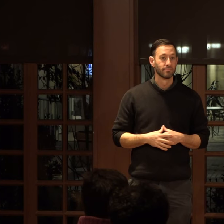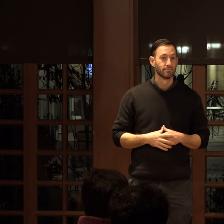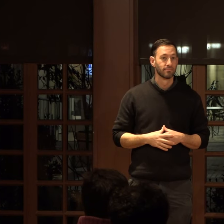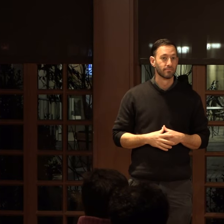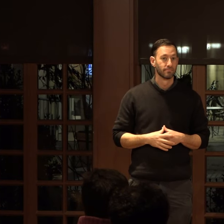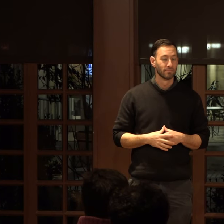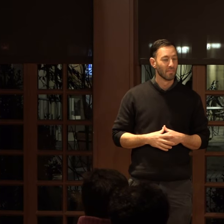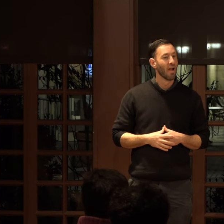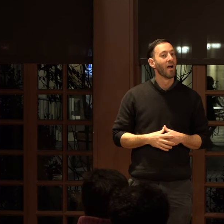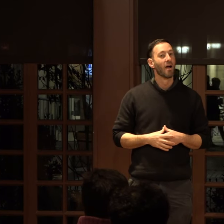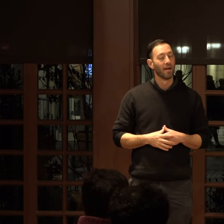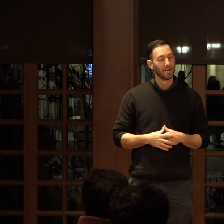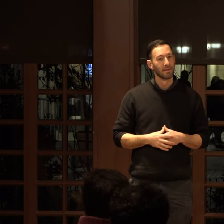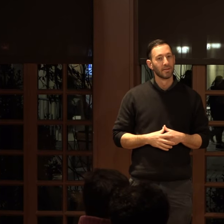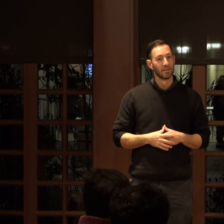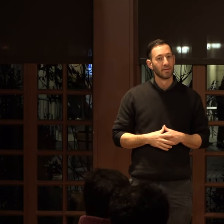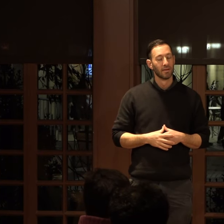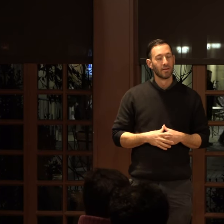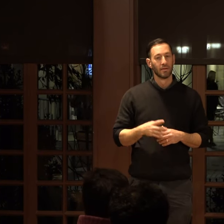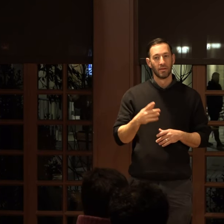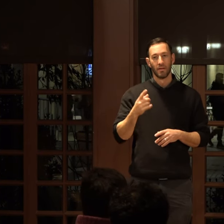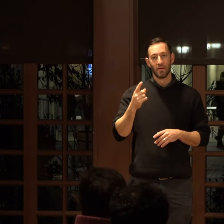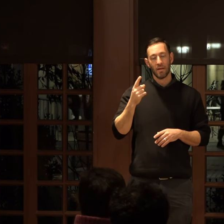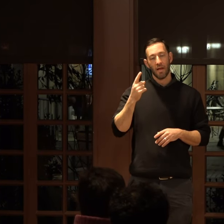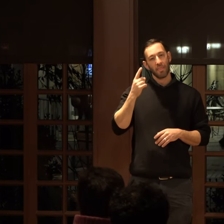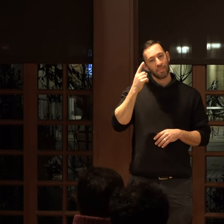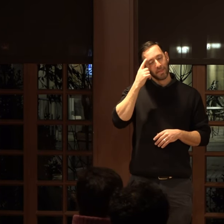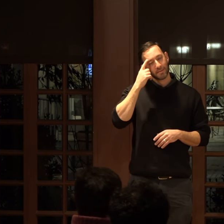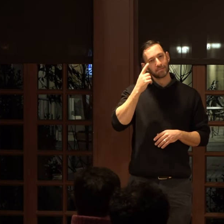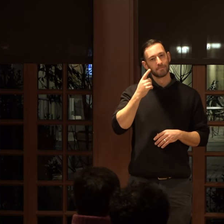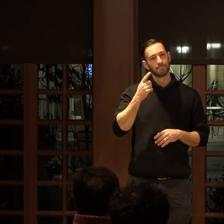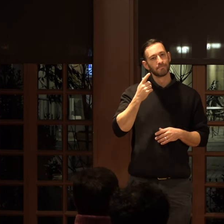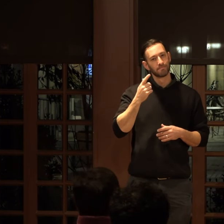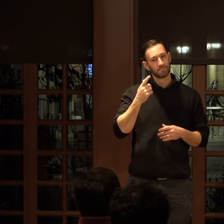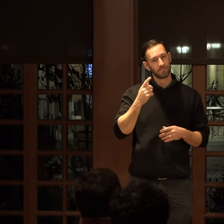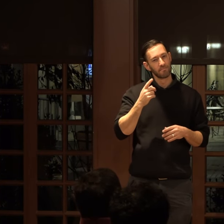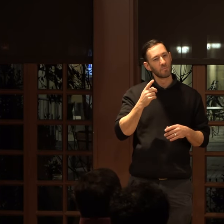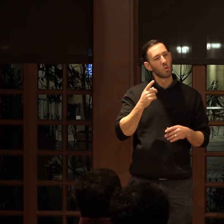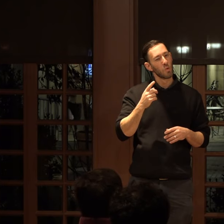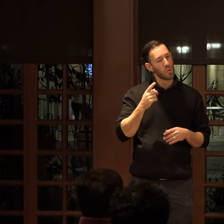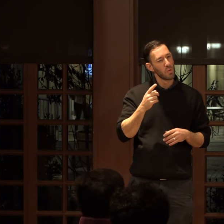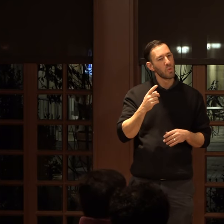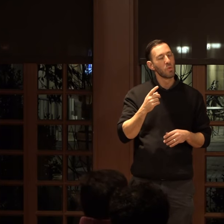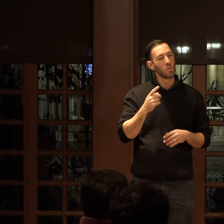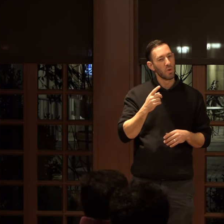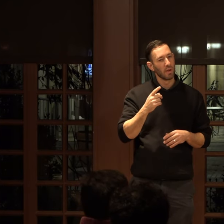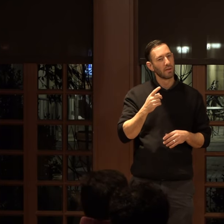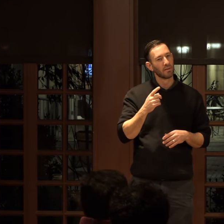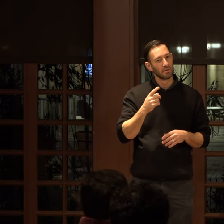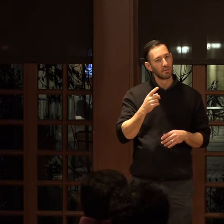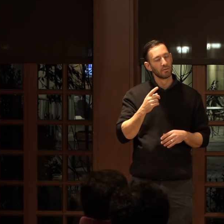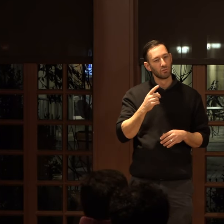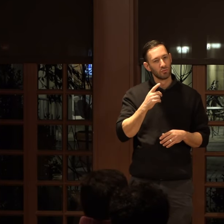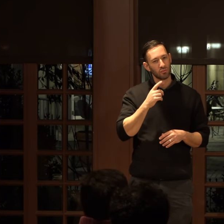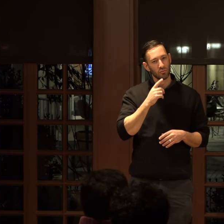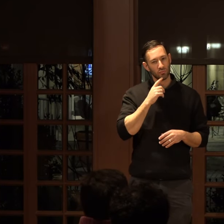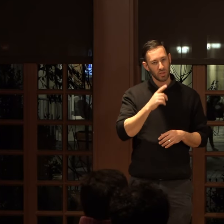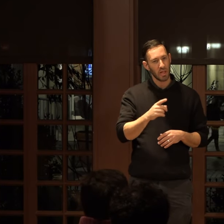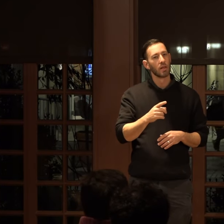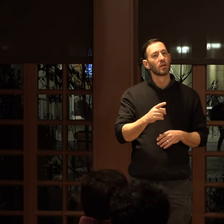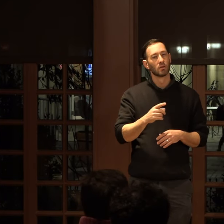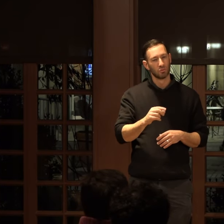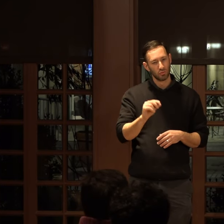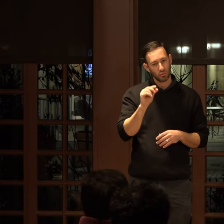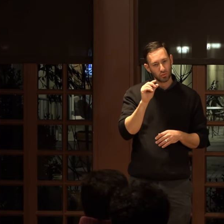I do think that there is a very tiny but very fierce